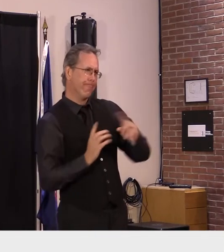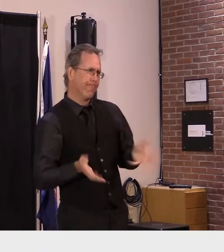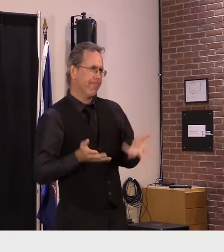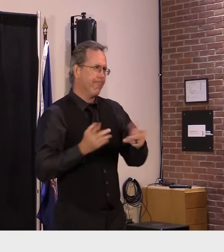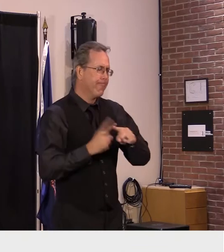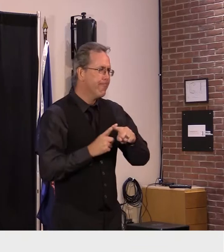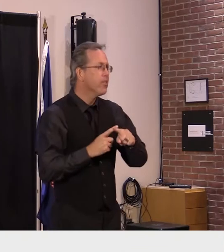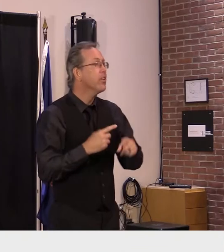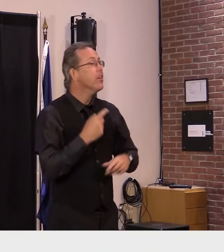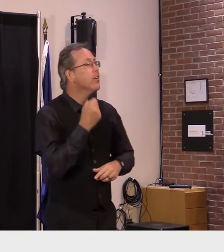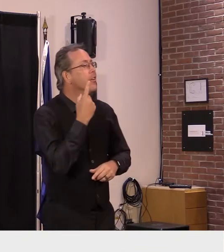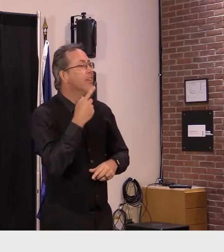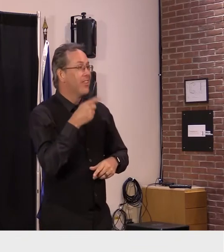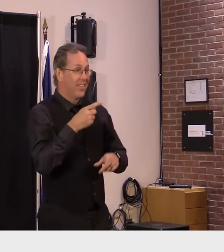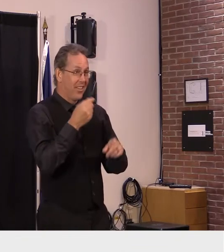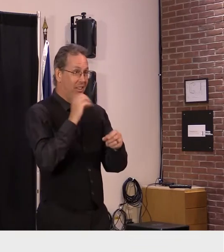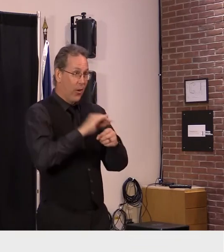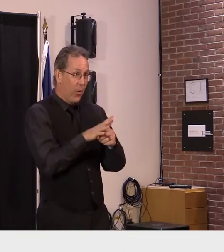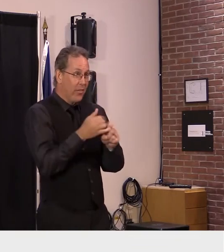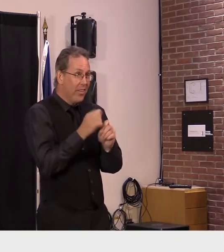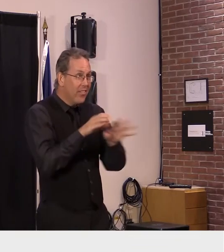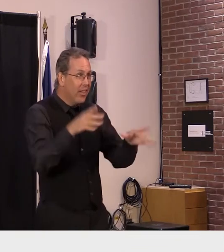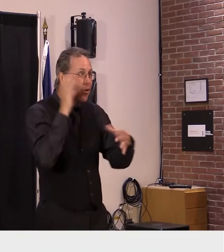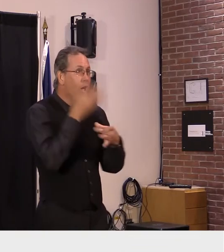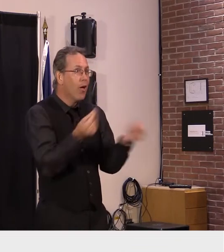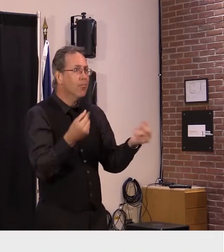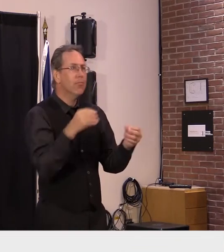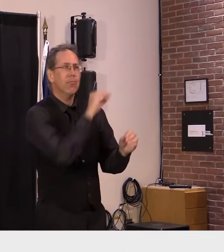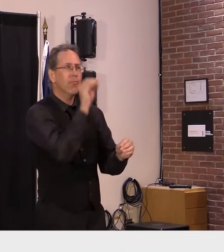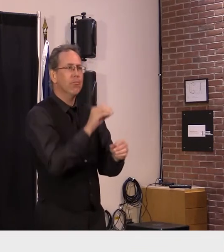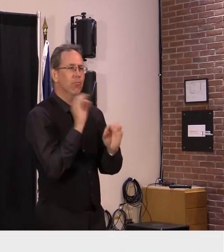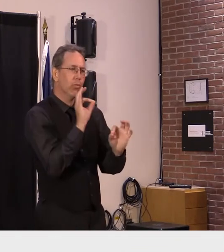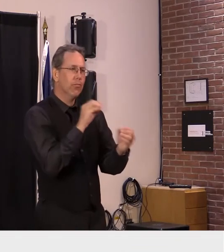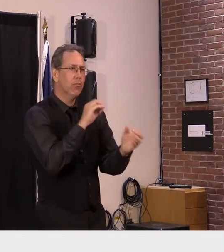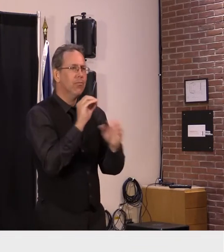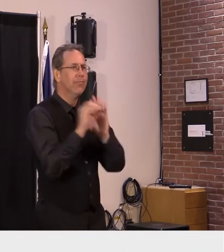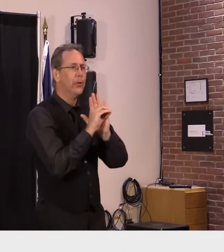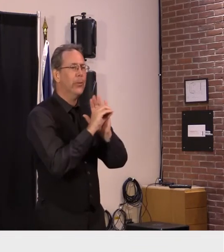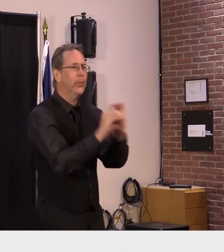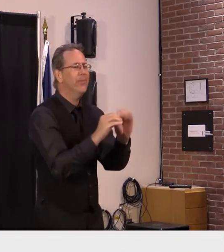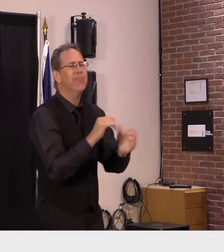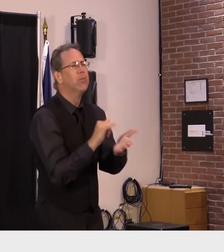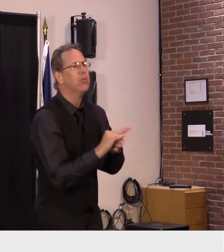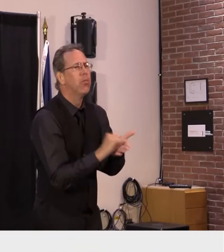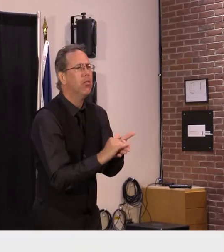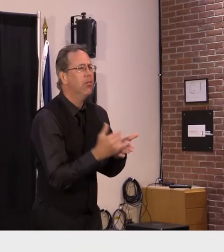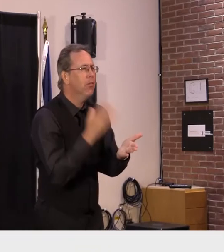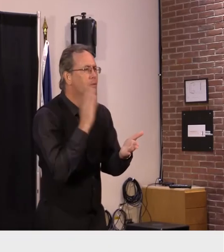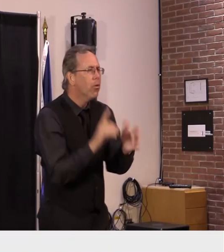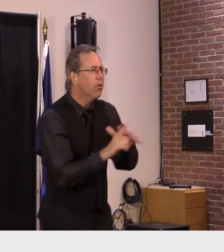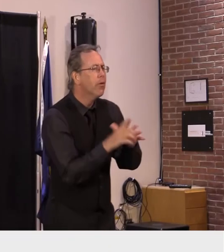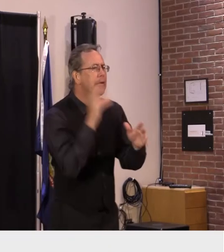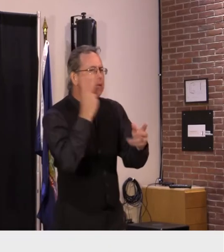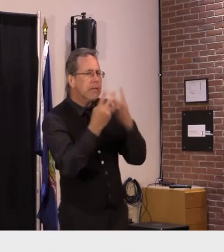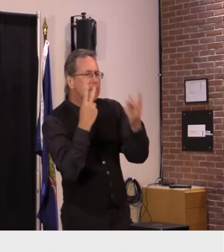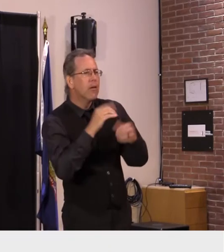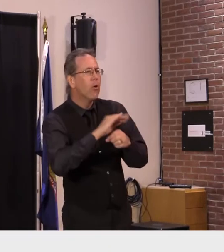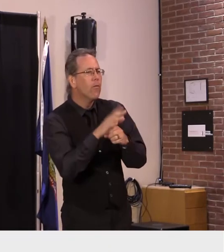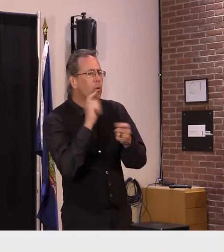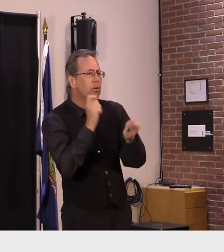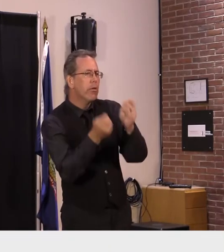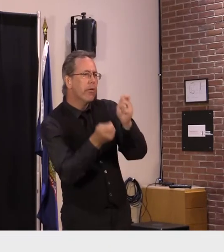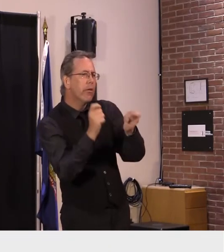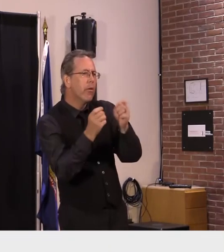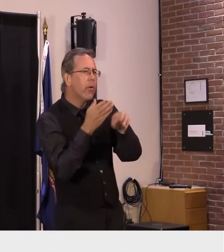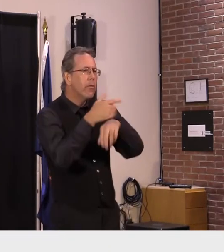eradicated from the planet earth we will see more renditions of it my hope though is again that we will